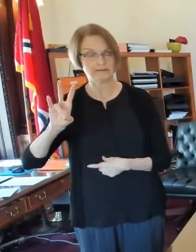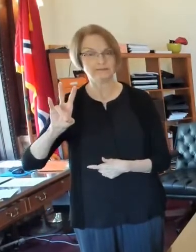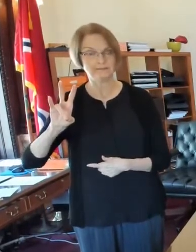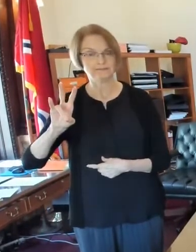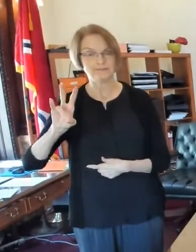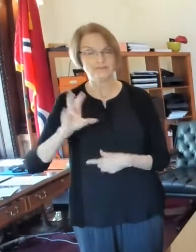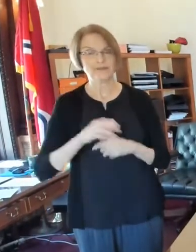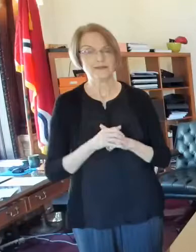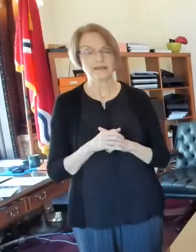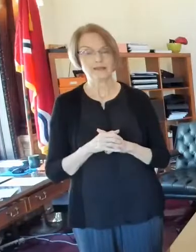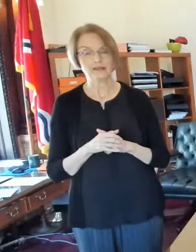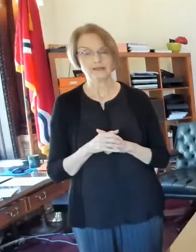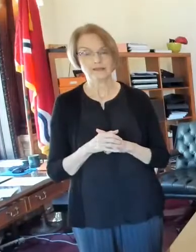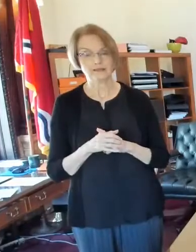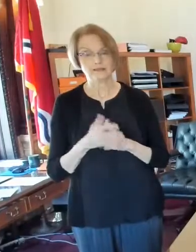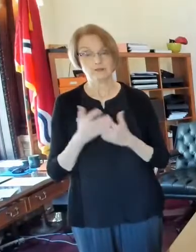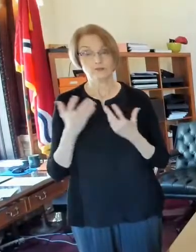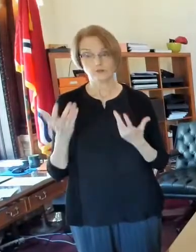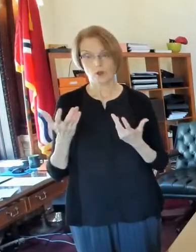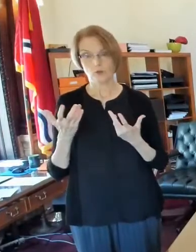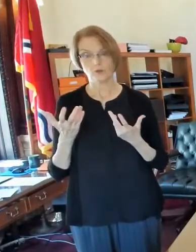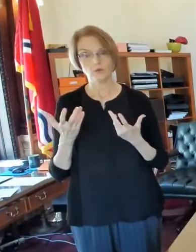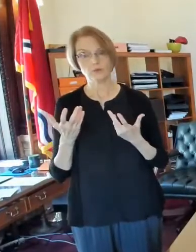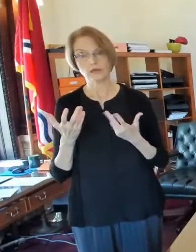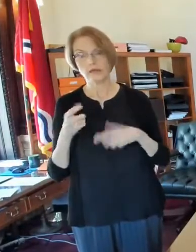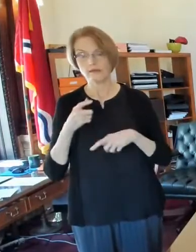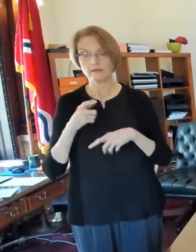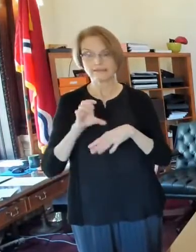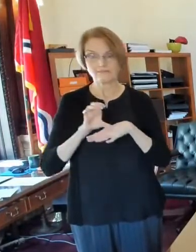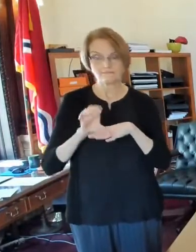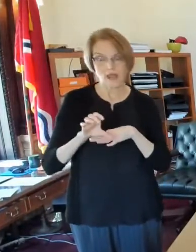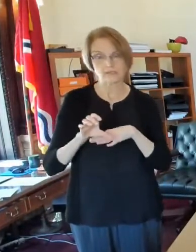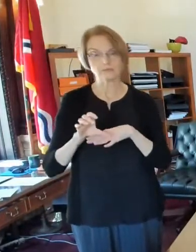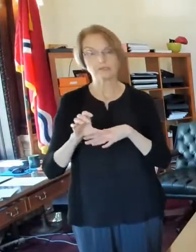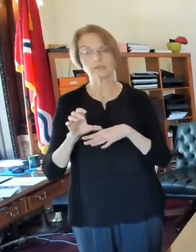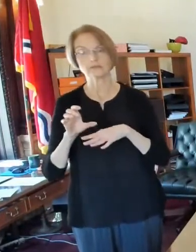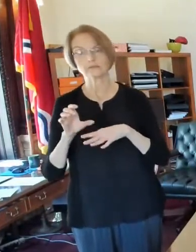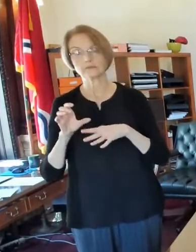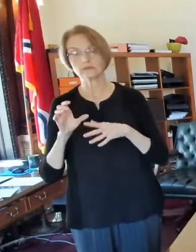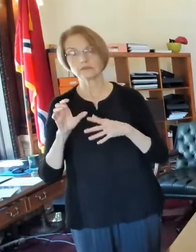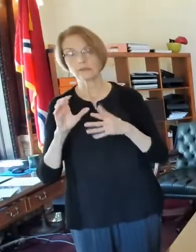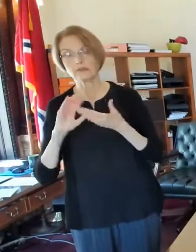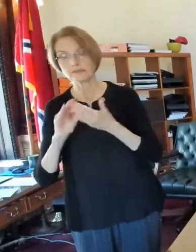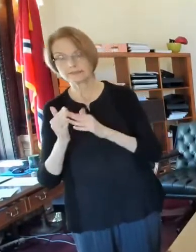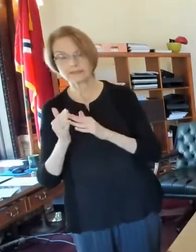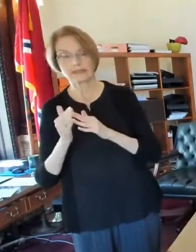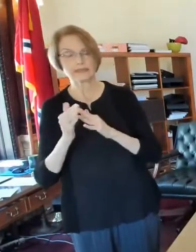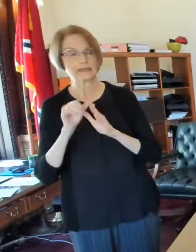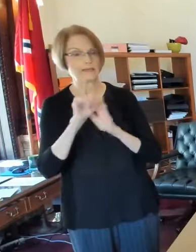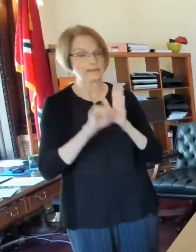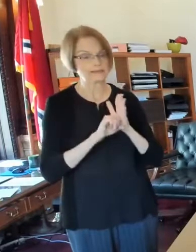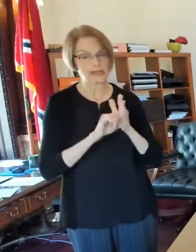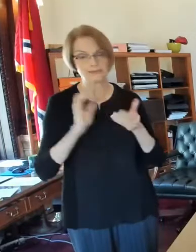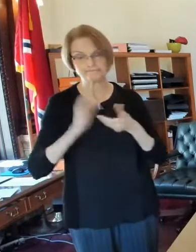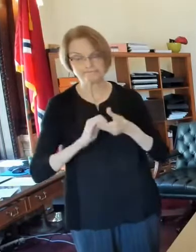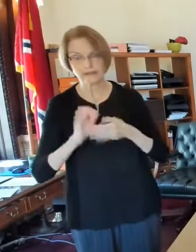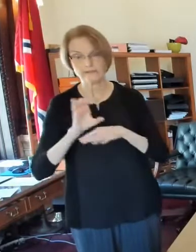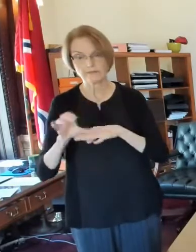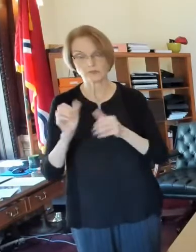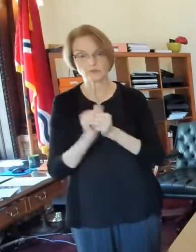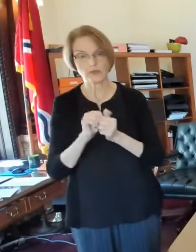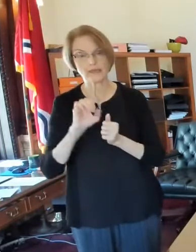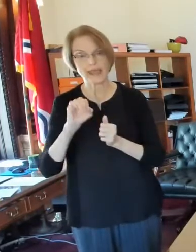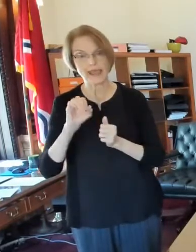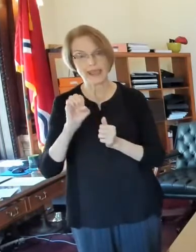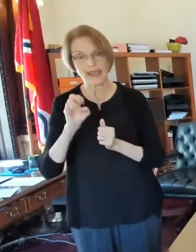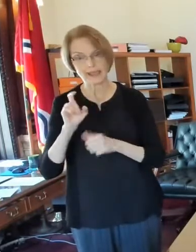the investment and the partnership that the city and the state have with the Enterprise Center and the improvements